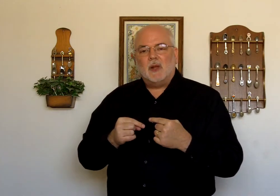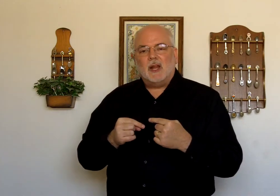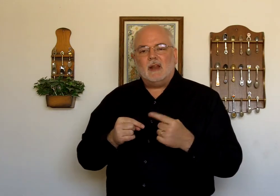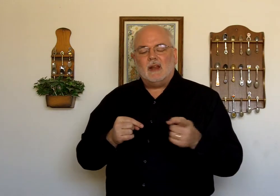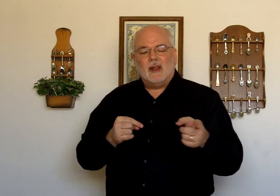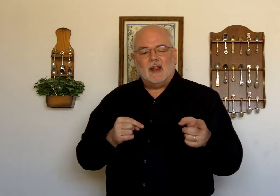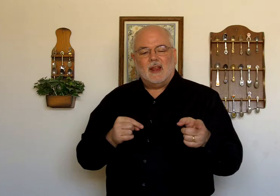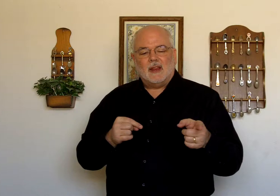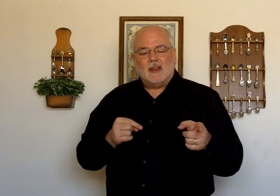really.